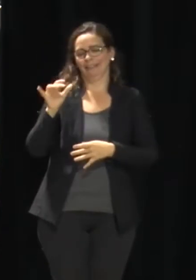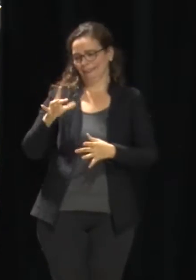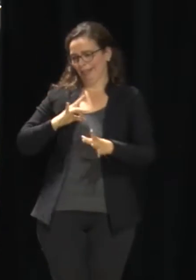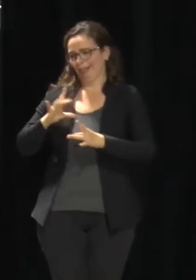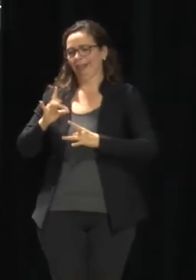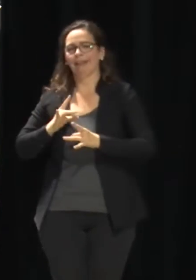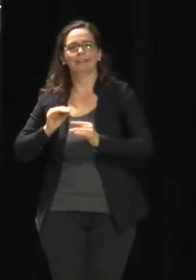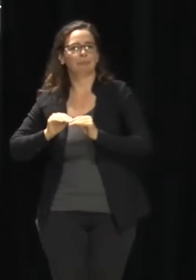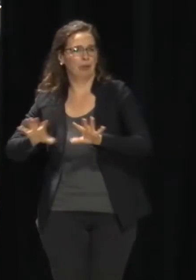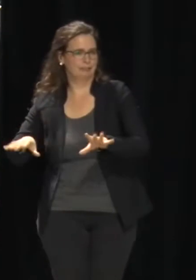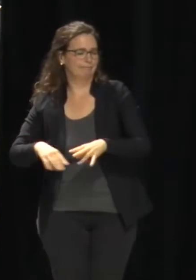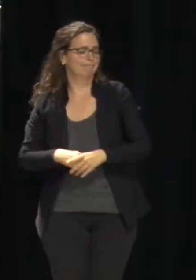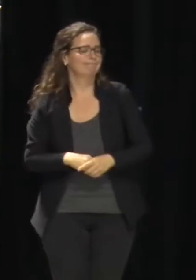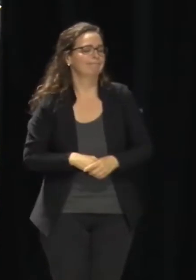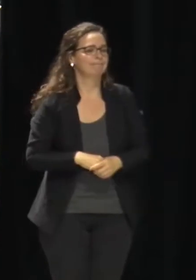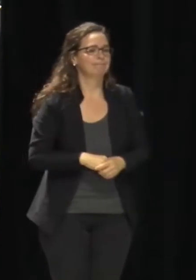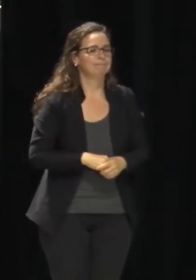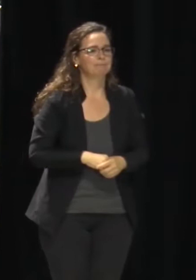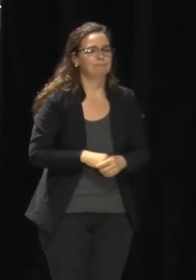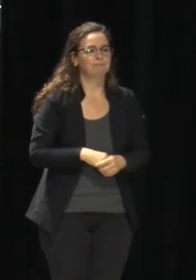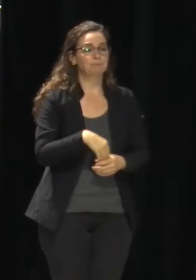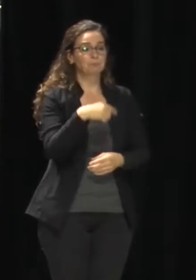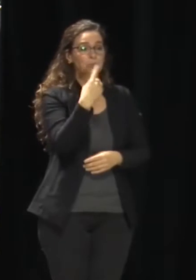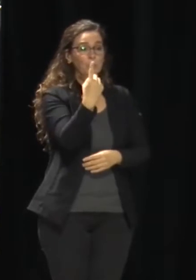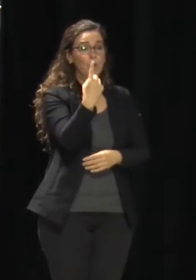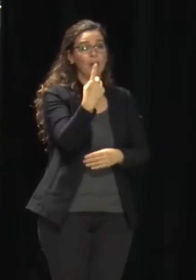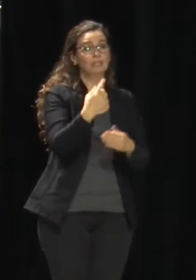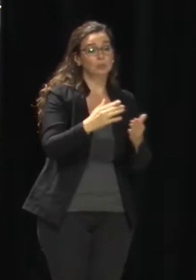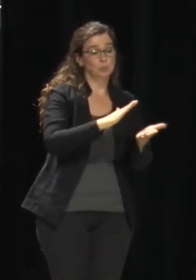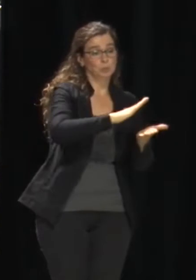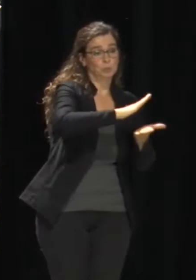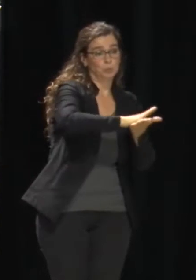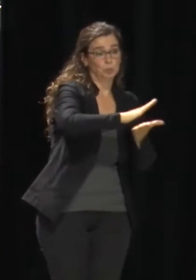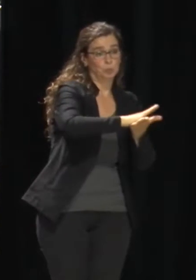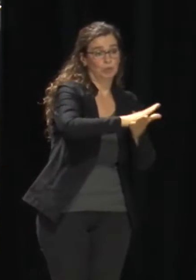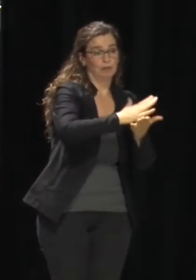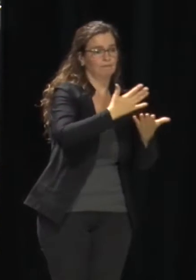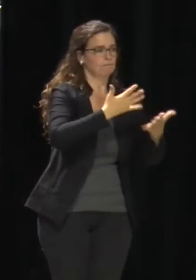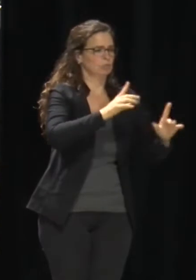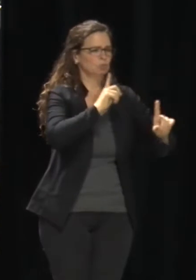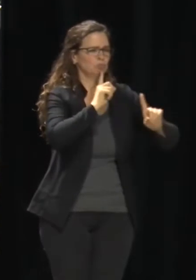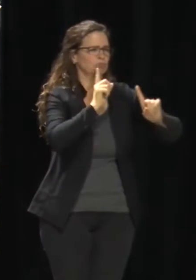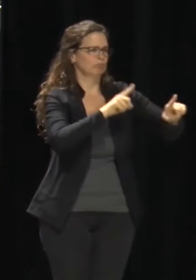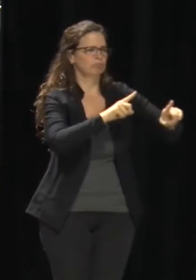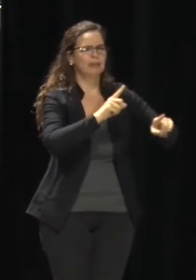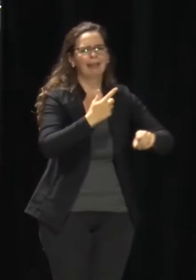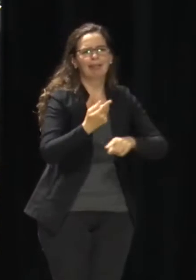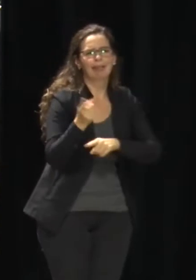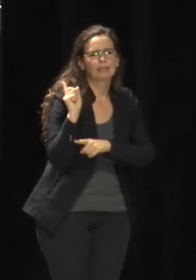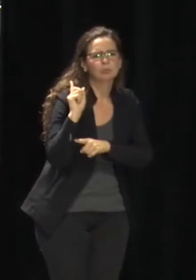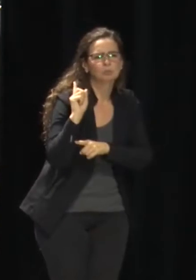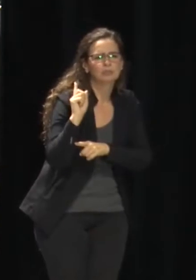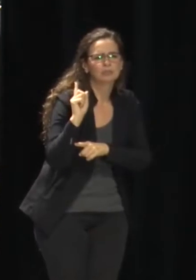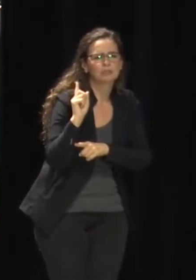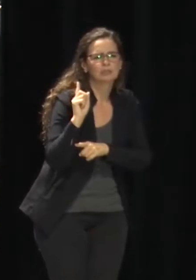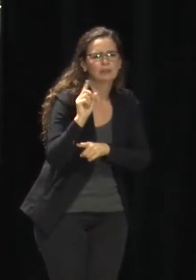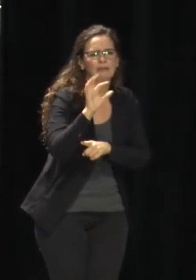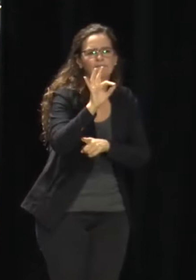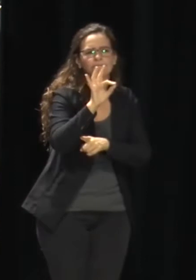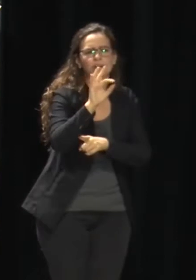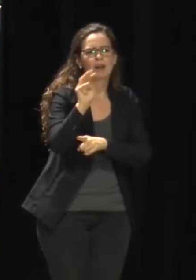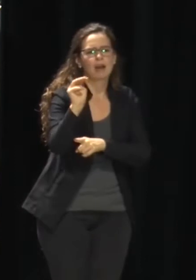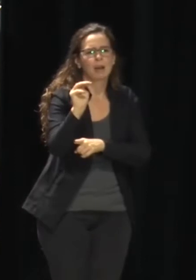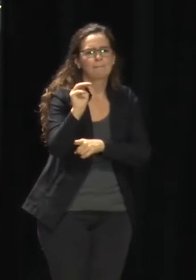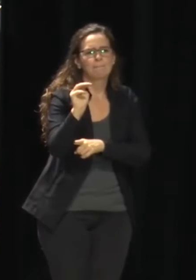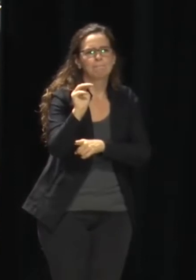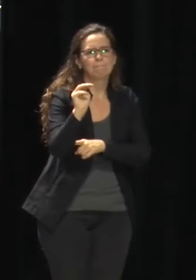And the one in school case was the one that was reported on at Fayetteville Manlius, even though that student had not been in